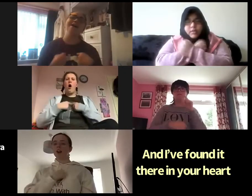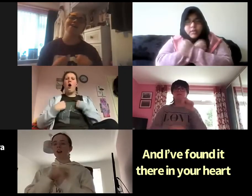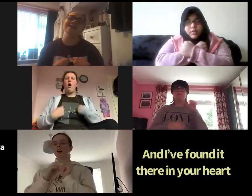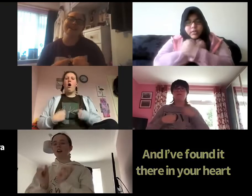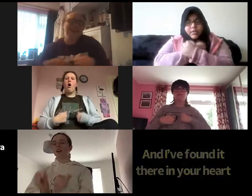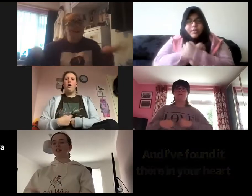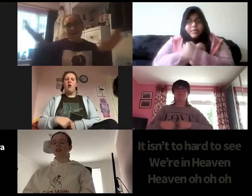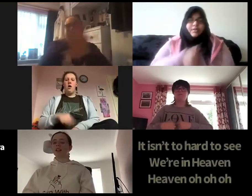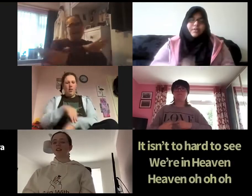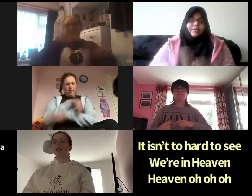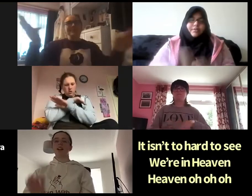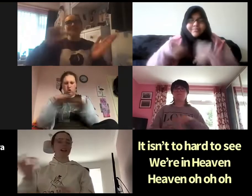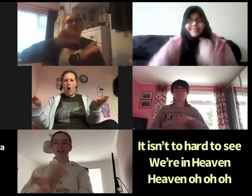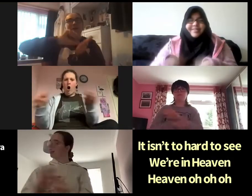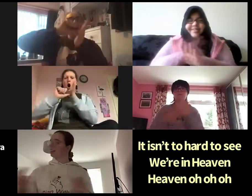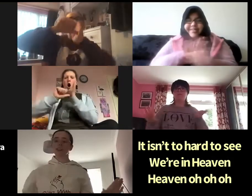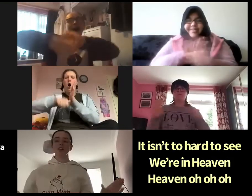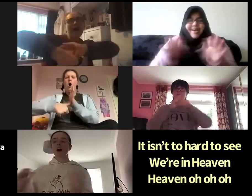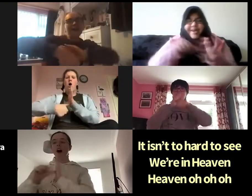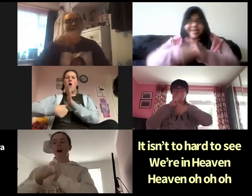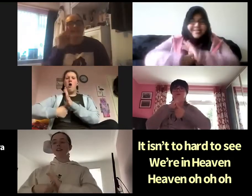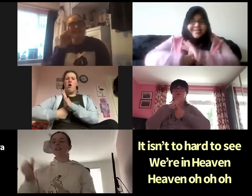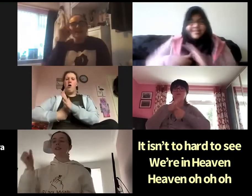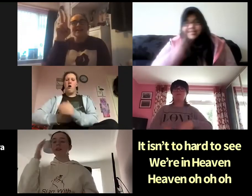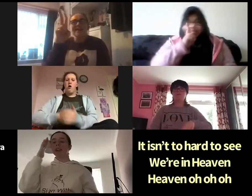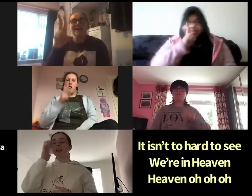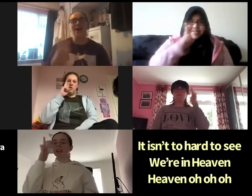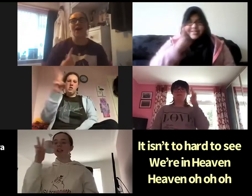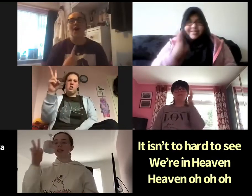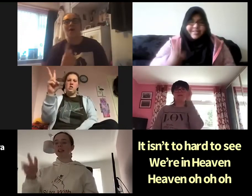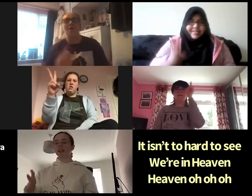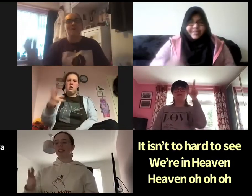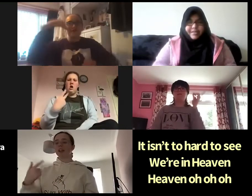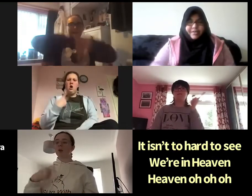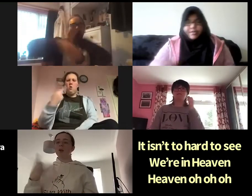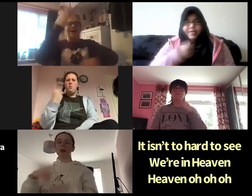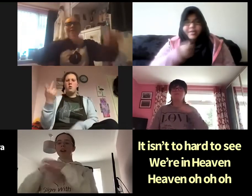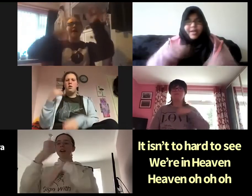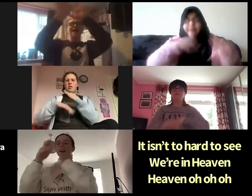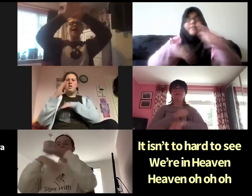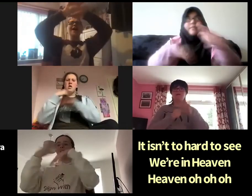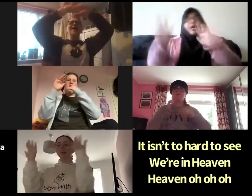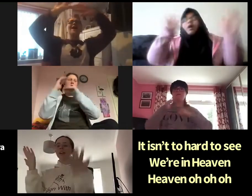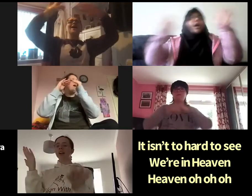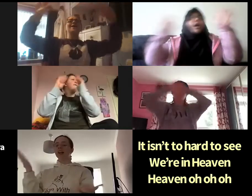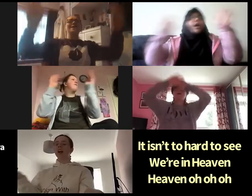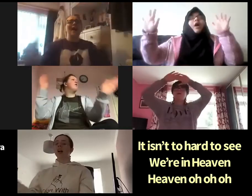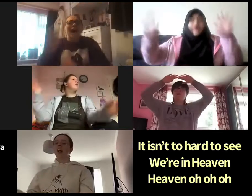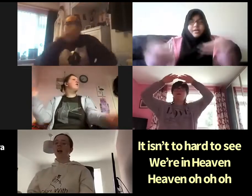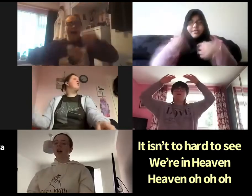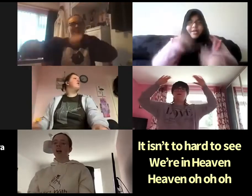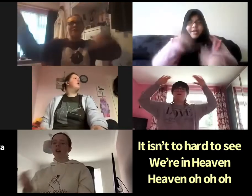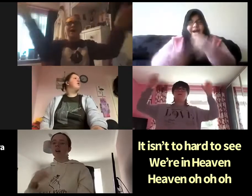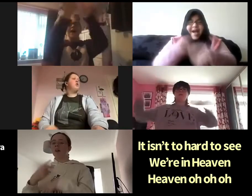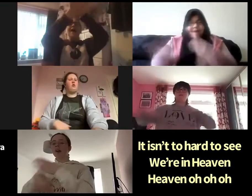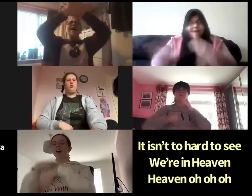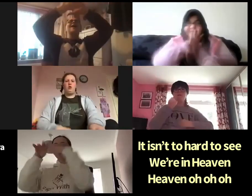It isn't too hard to see We're in heaven Heaven